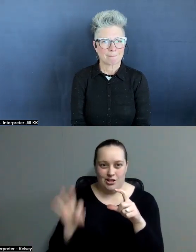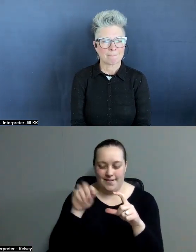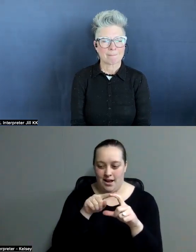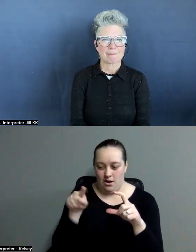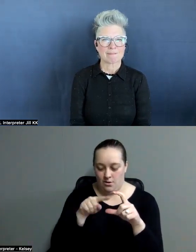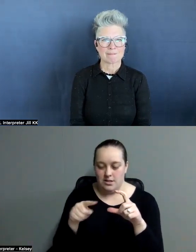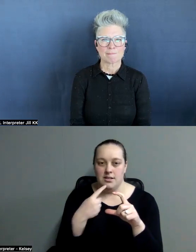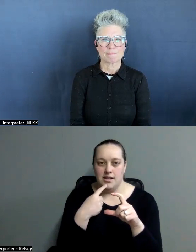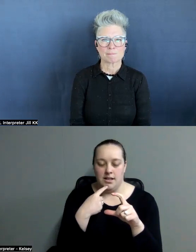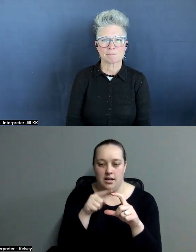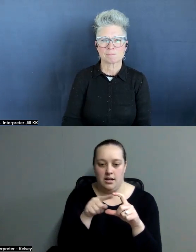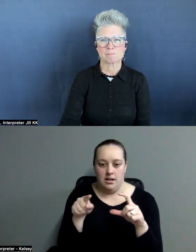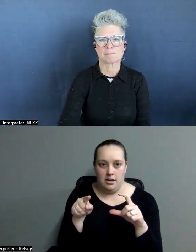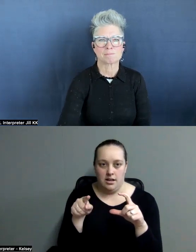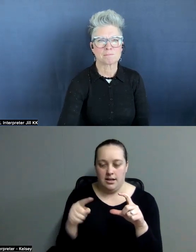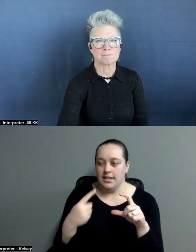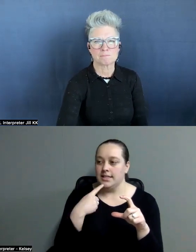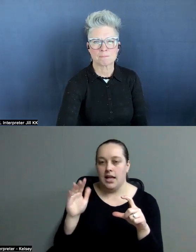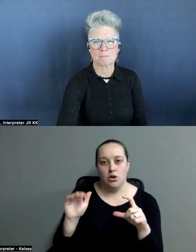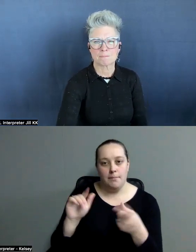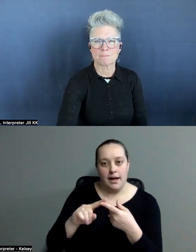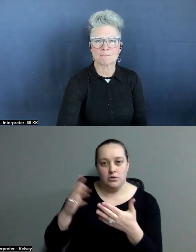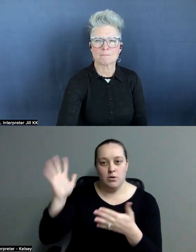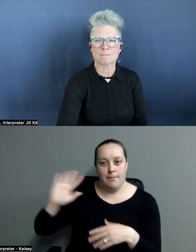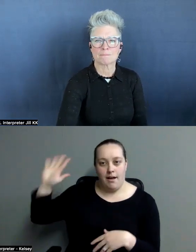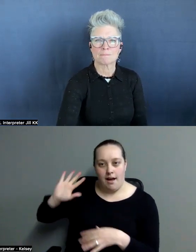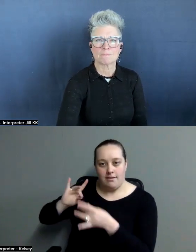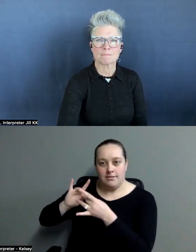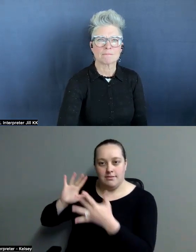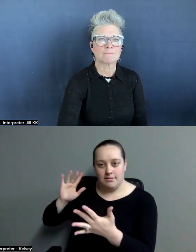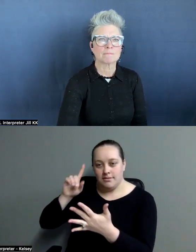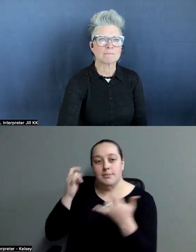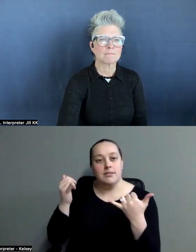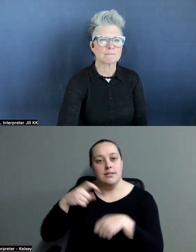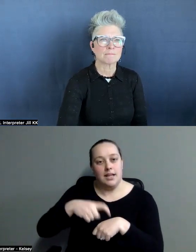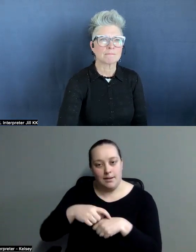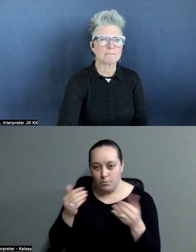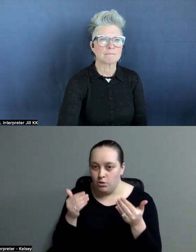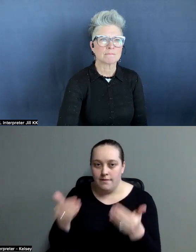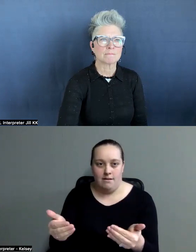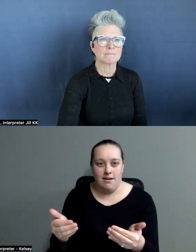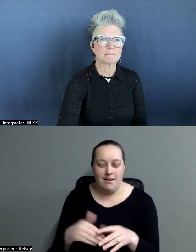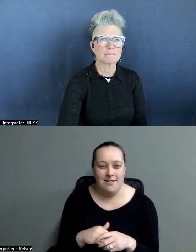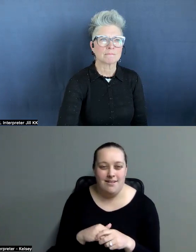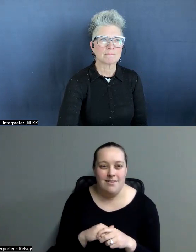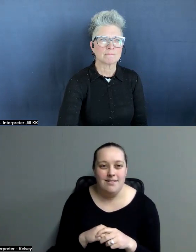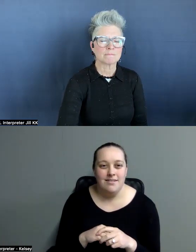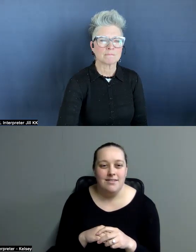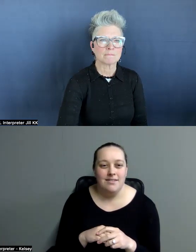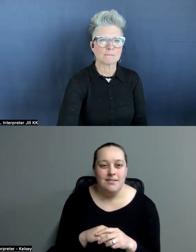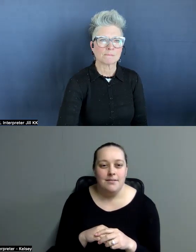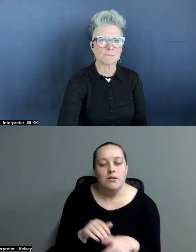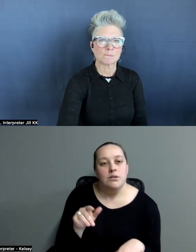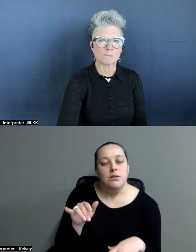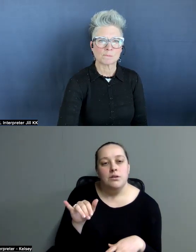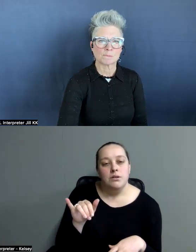said, say goodbye to the past, because it's time to move on. And so that kind of